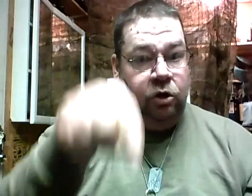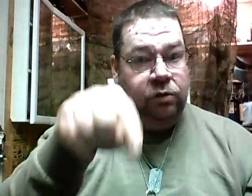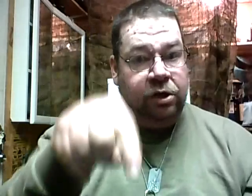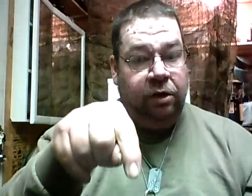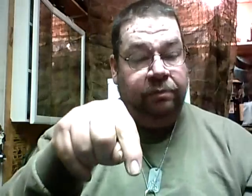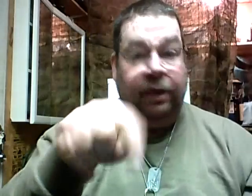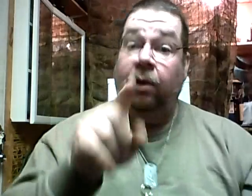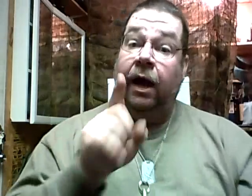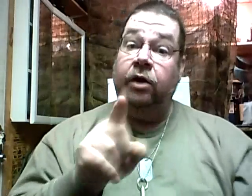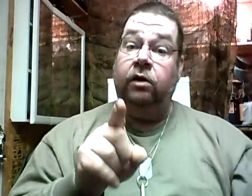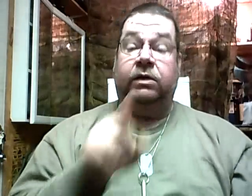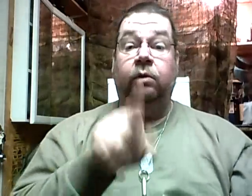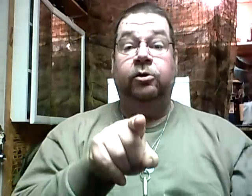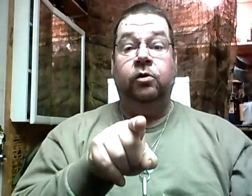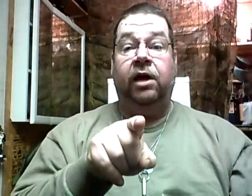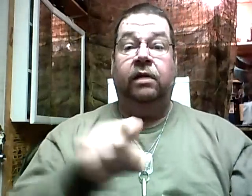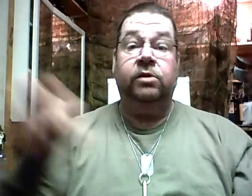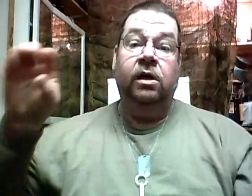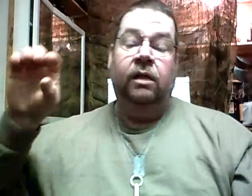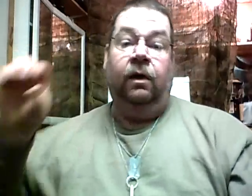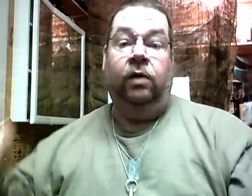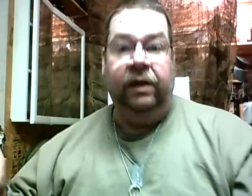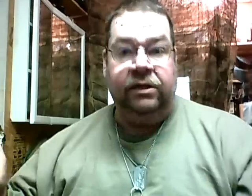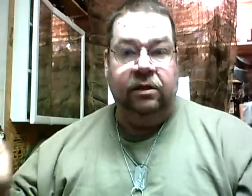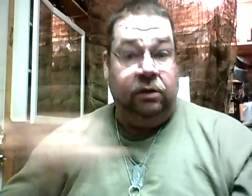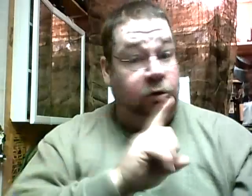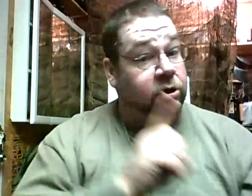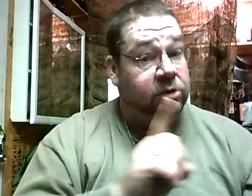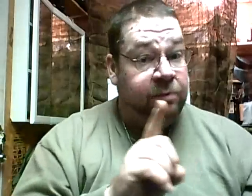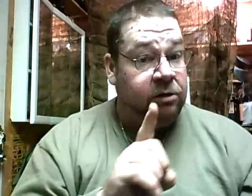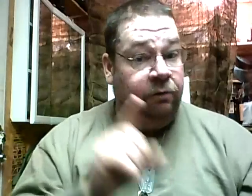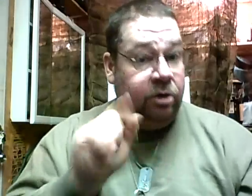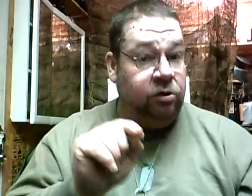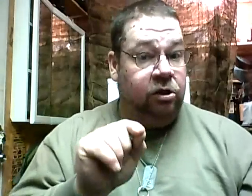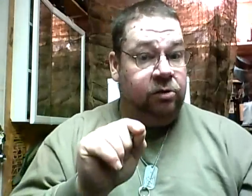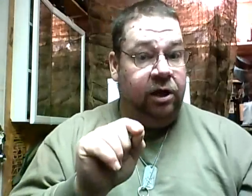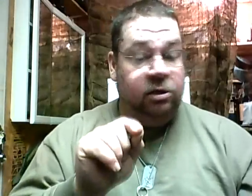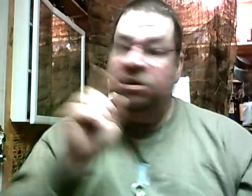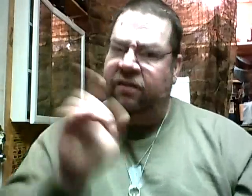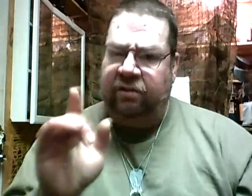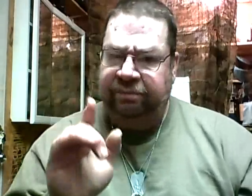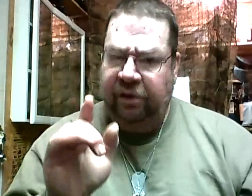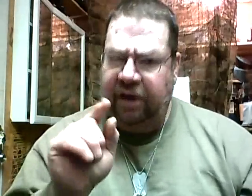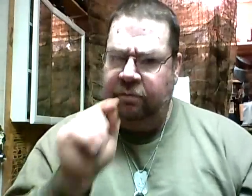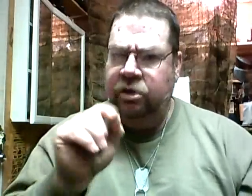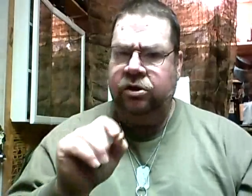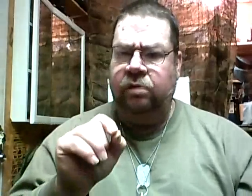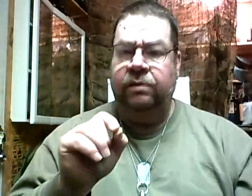New subs. That way I'll know because I want to put your names on a list because I want to do something special for my new subs. Okay? Something different. Okay? For my new subs.